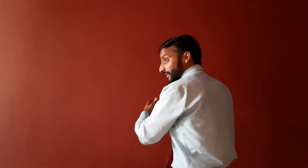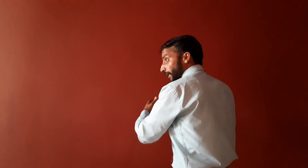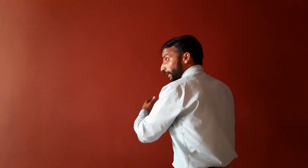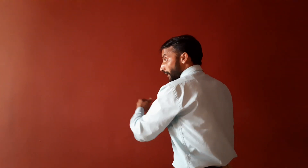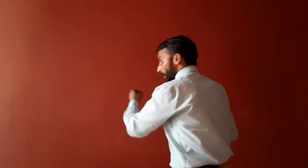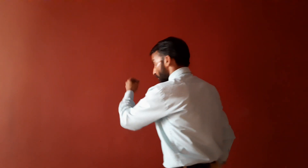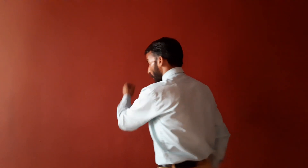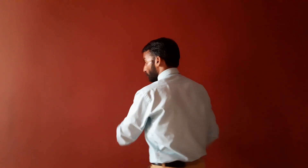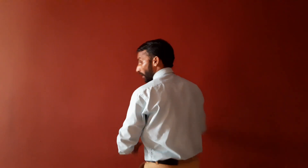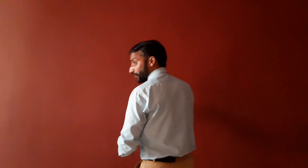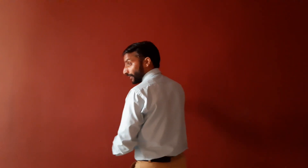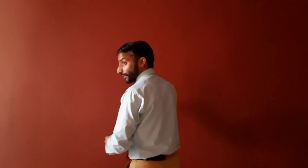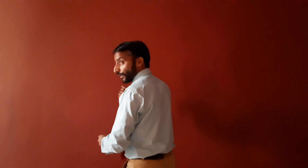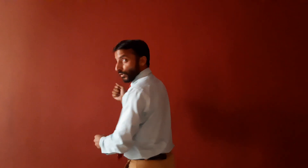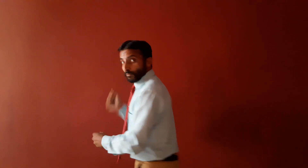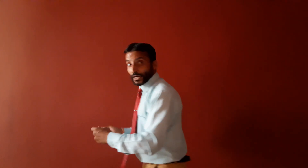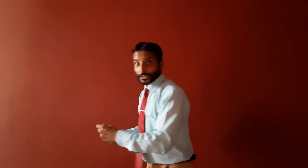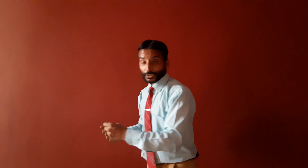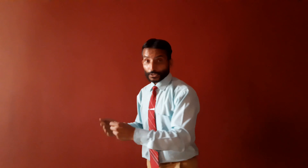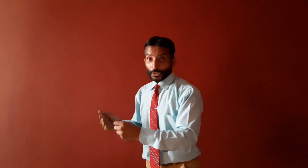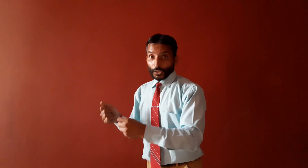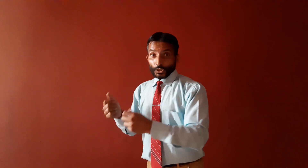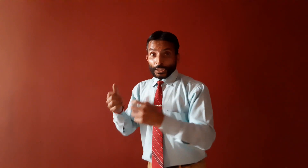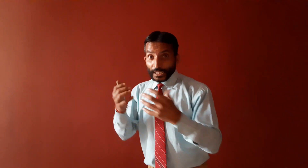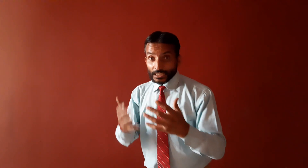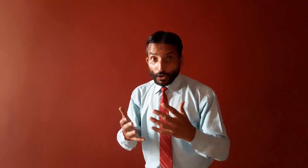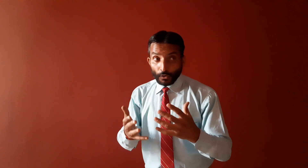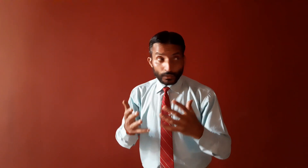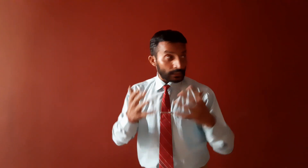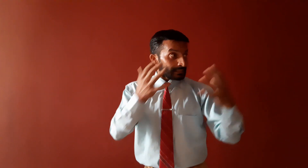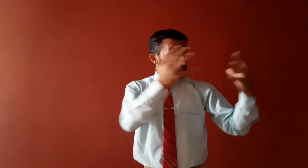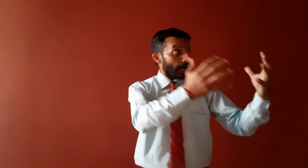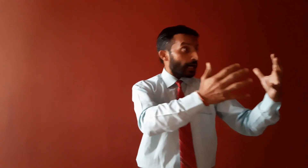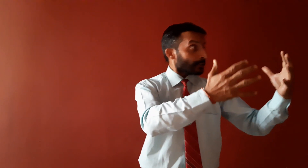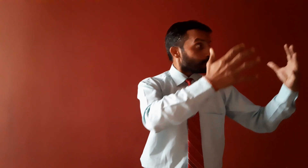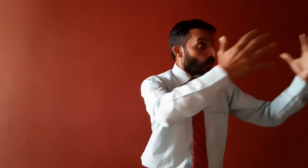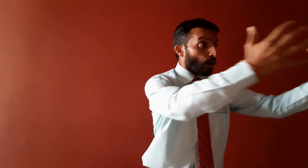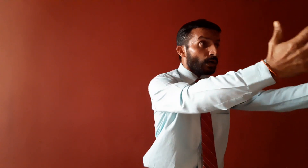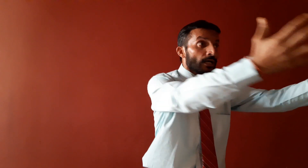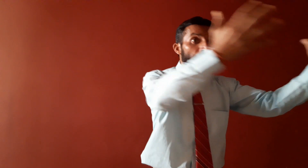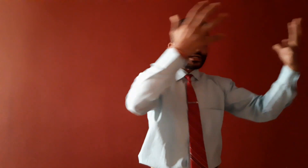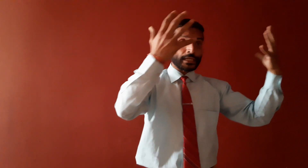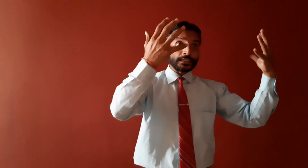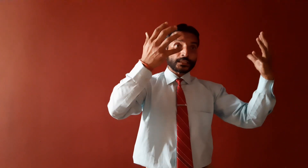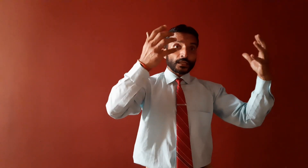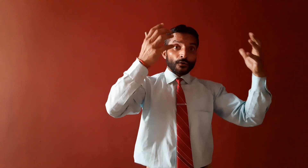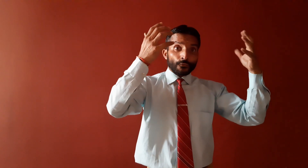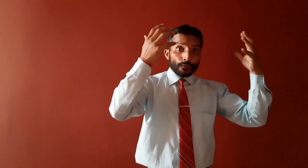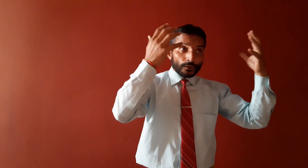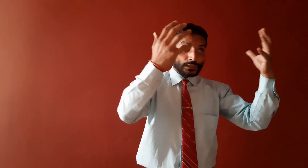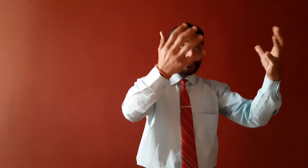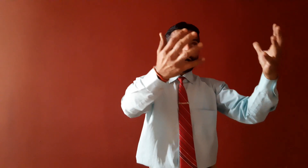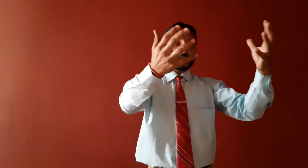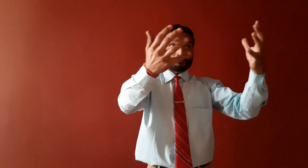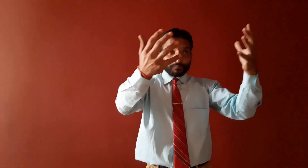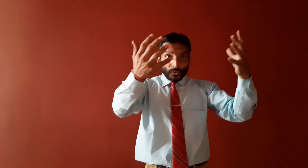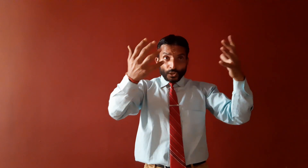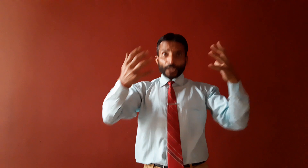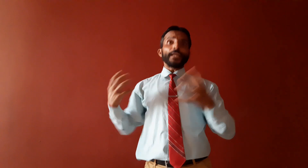side and start marching. But, he saw that all the monkeys, they were running